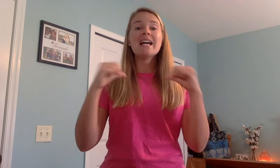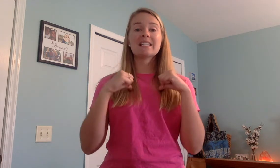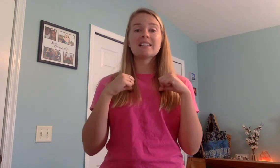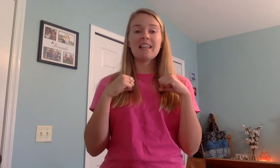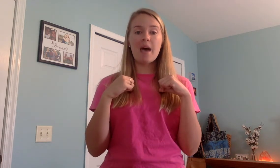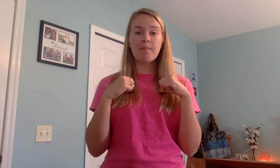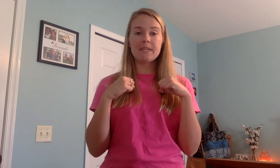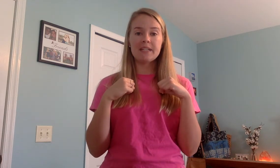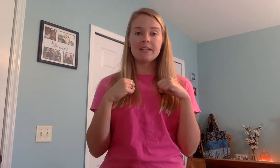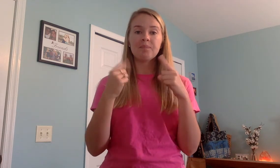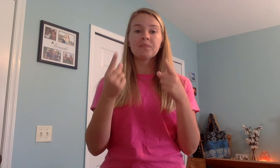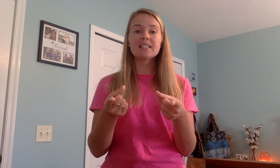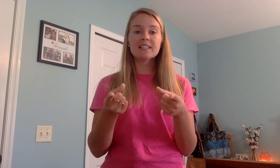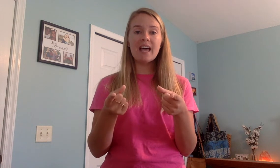Slept, slept.